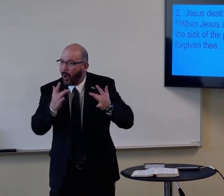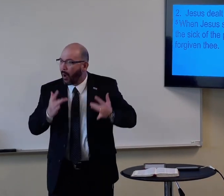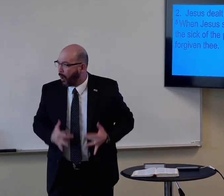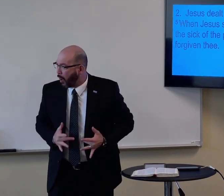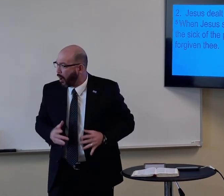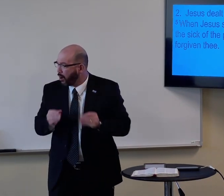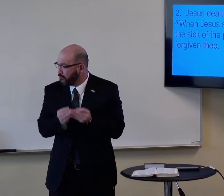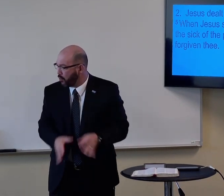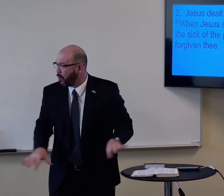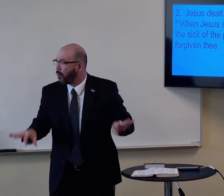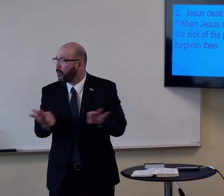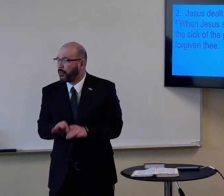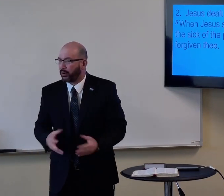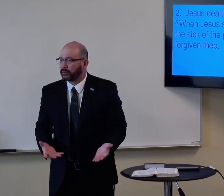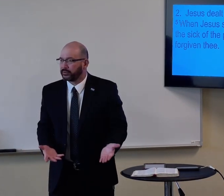and he looked at the heart.